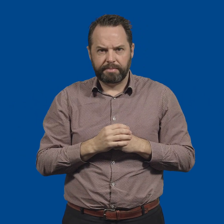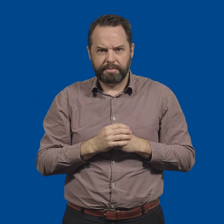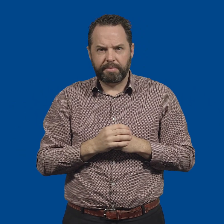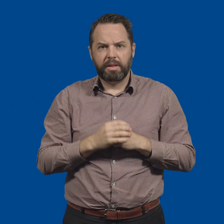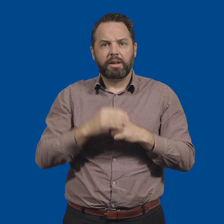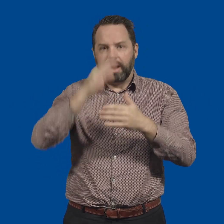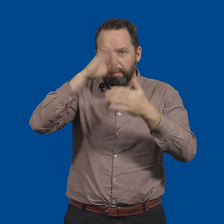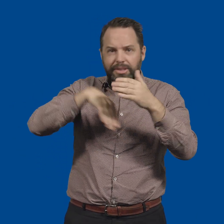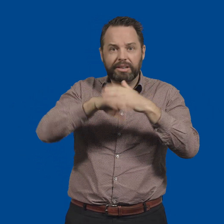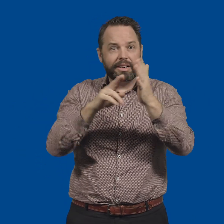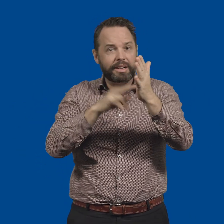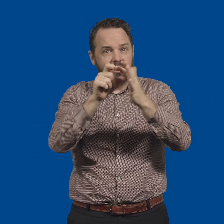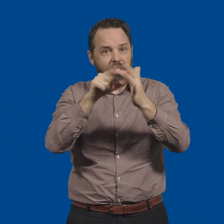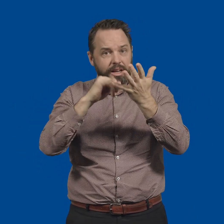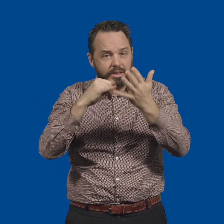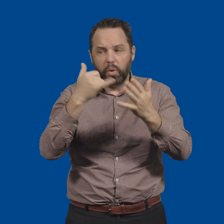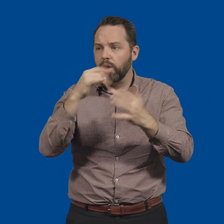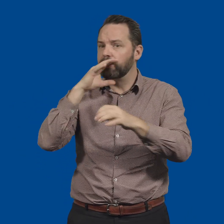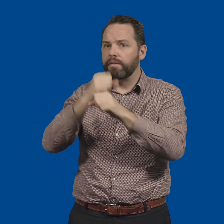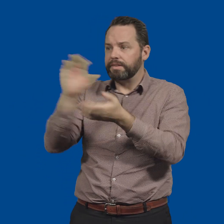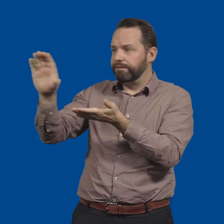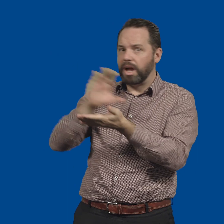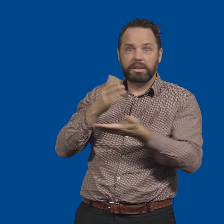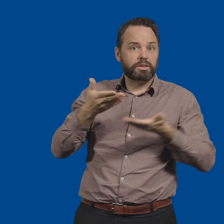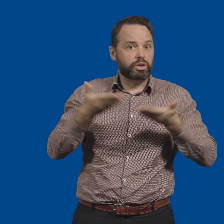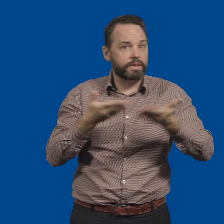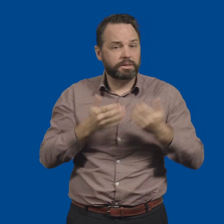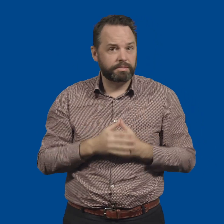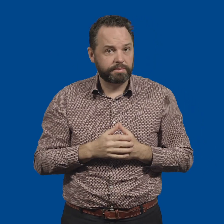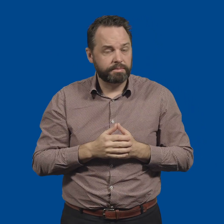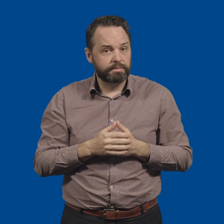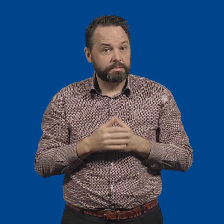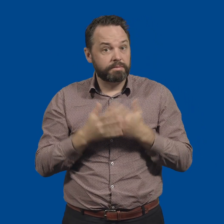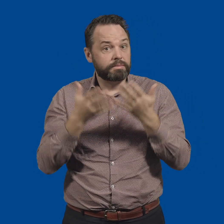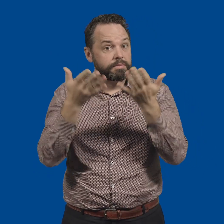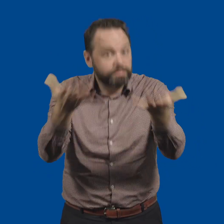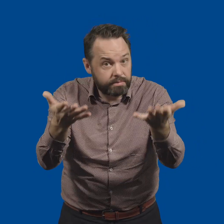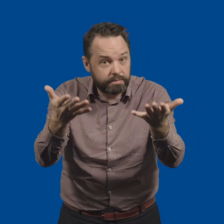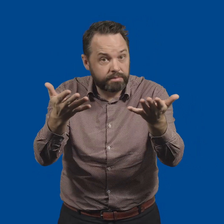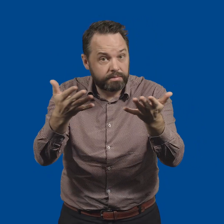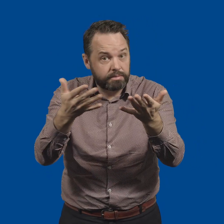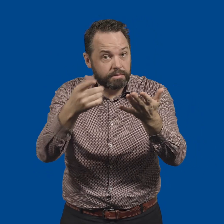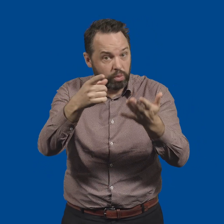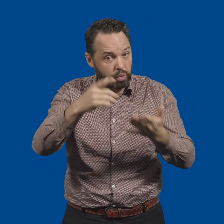Experience with NDIS and government funded services. So, are you interested in applying?